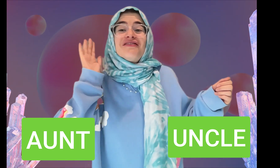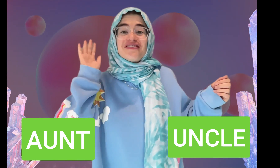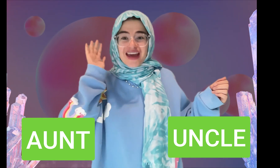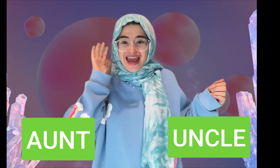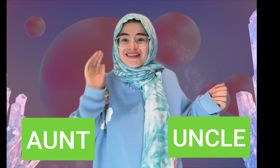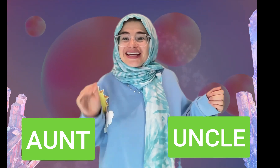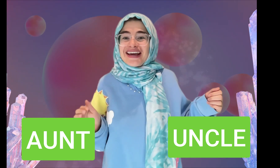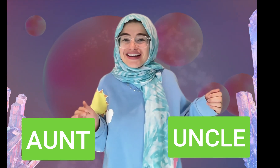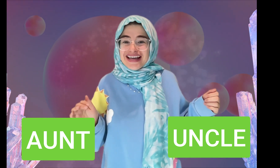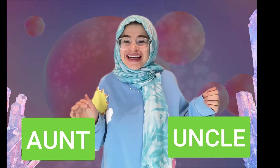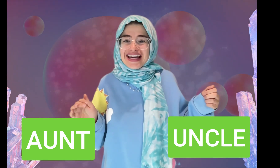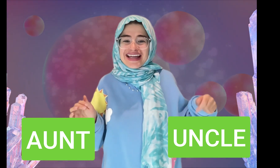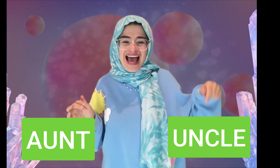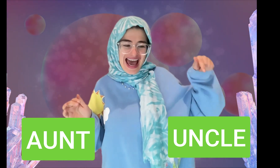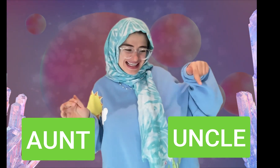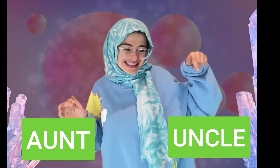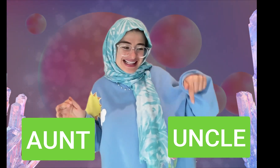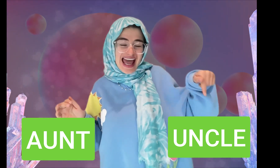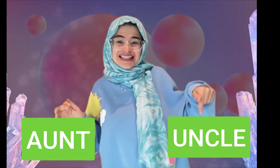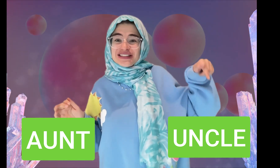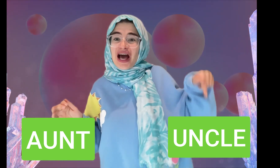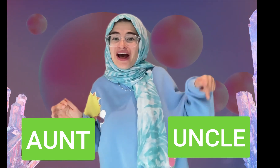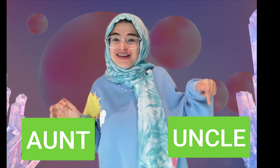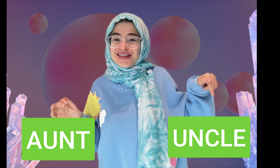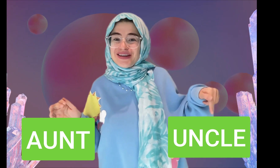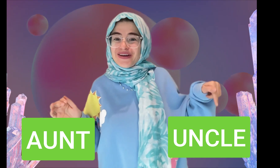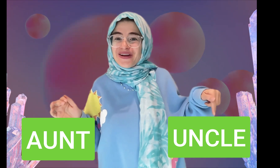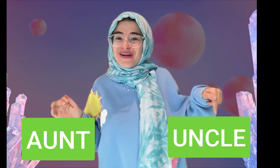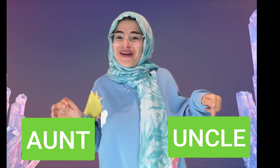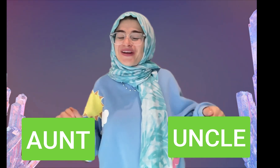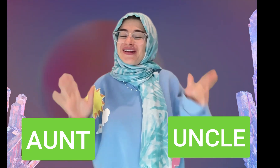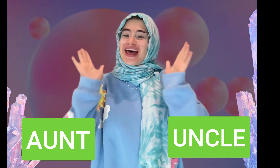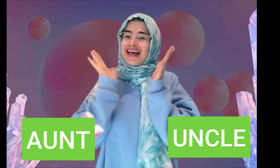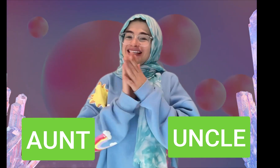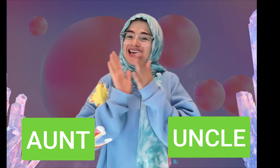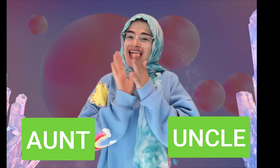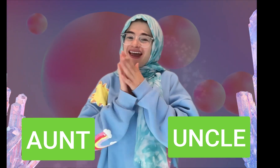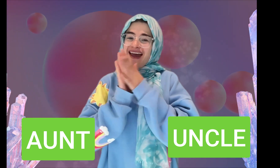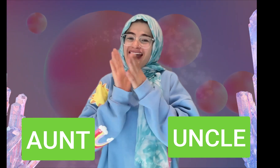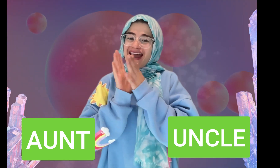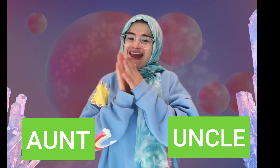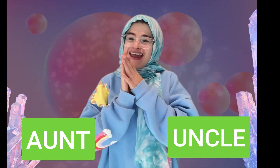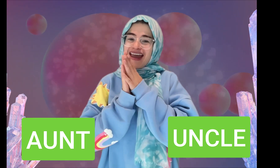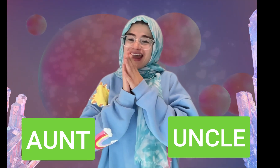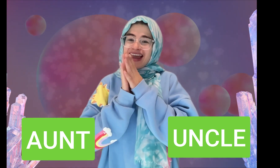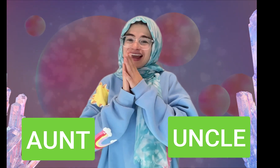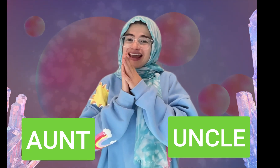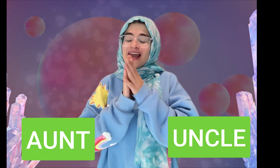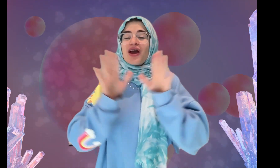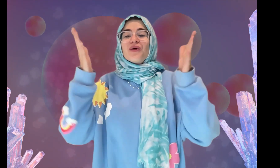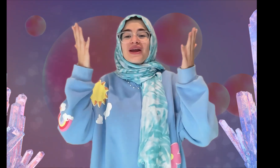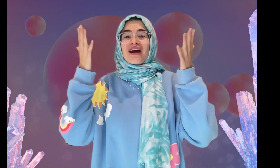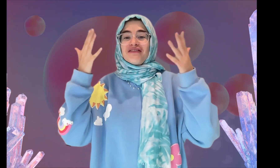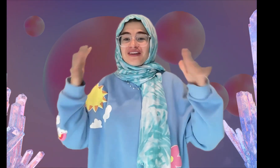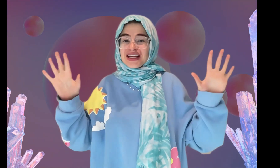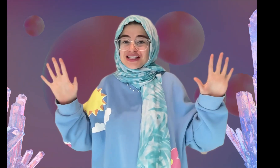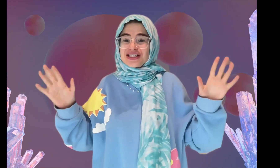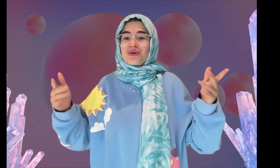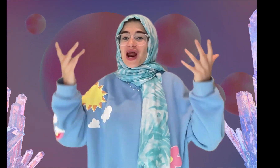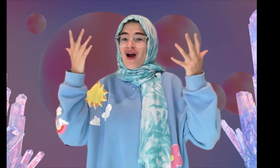very good I signed uncle yay we are finished we are